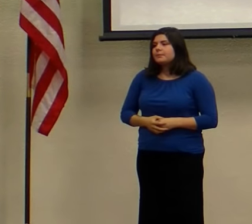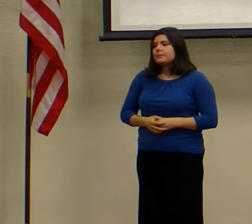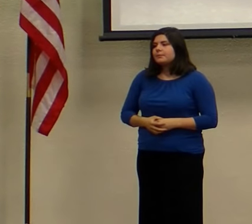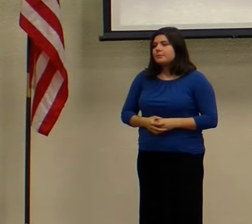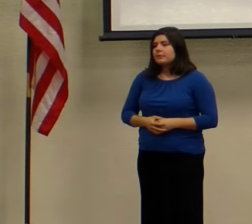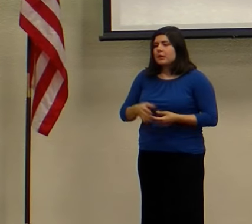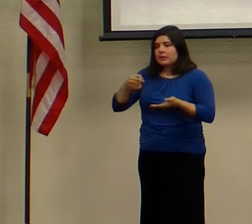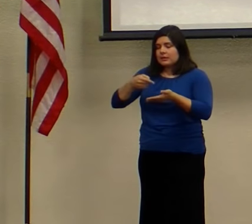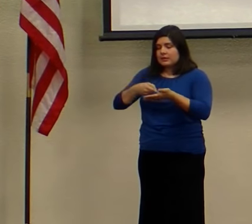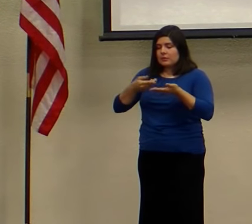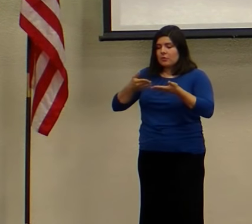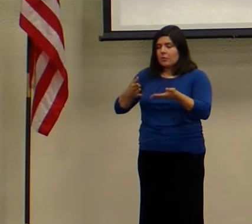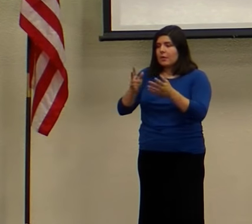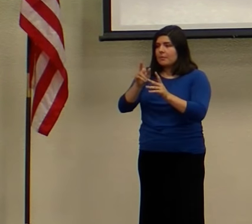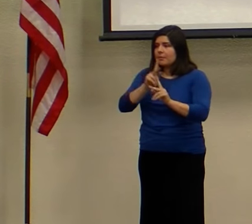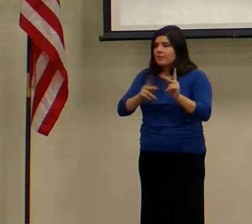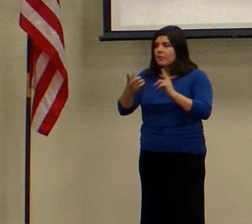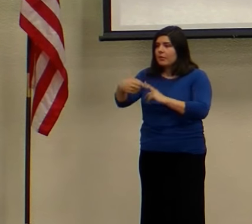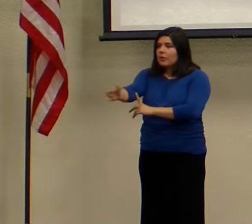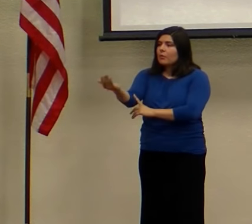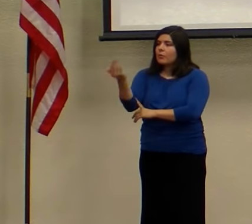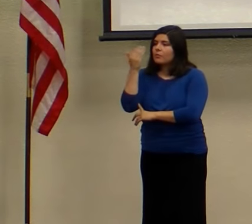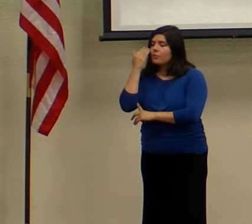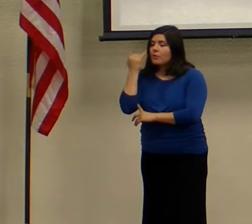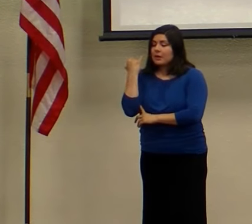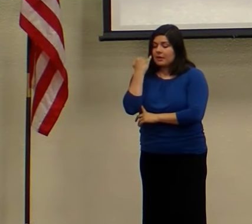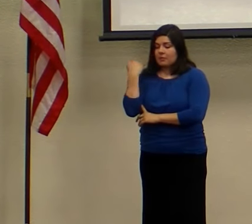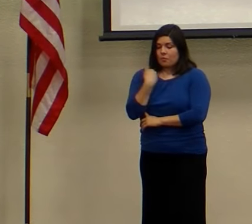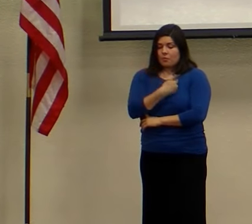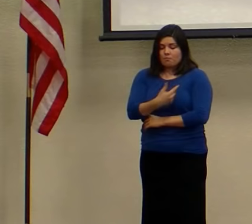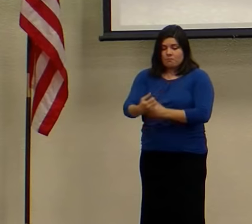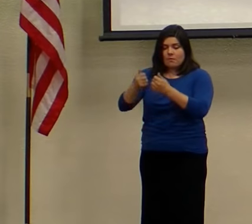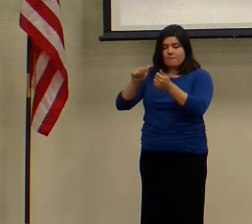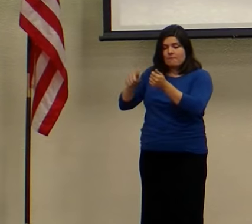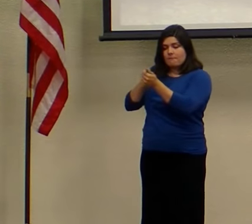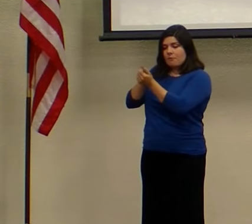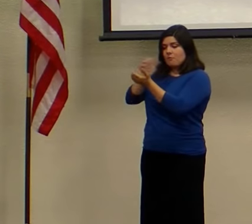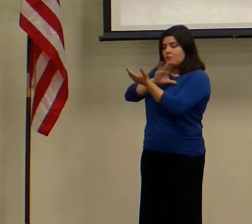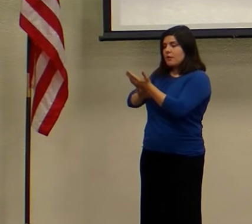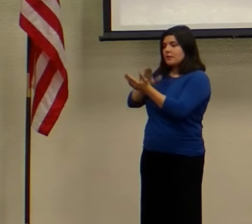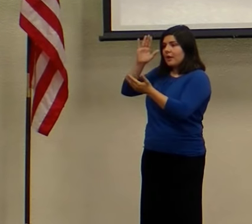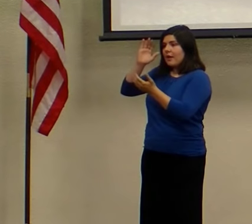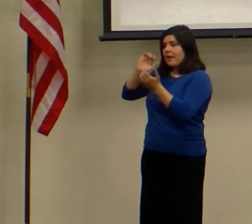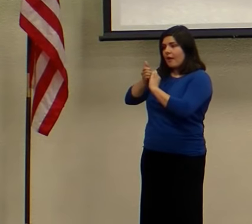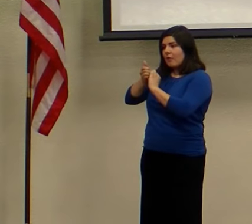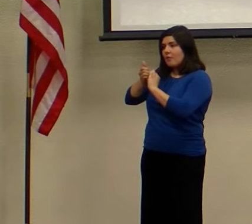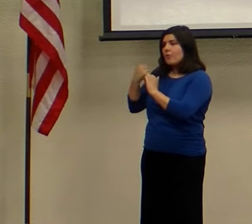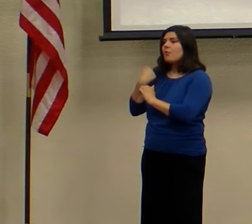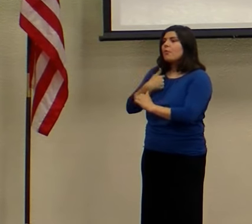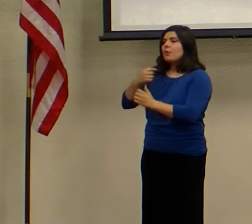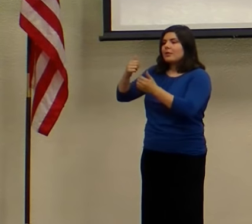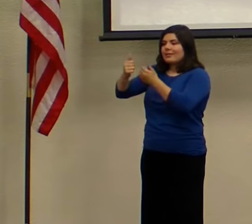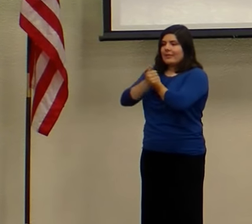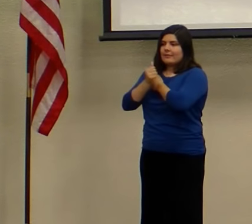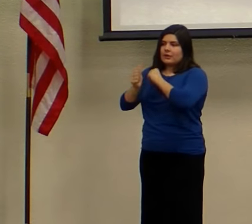This is the way that people will know if we follow Christ is by the way that we love each other.